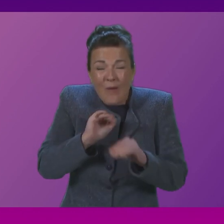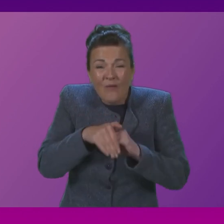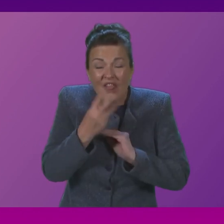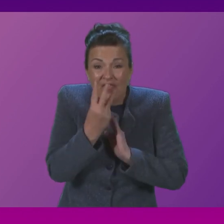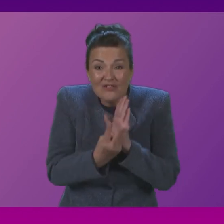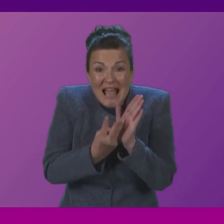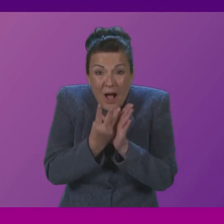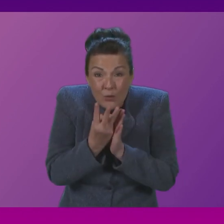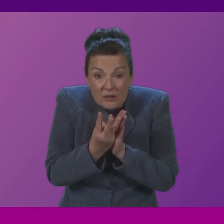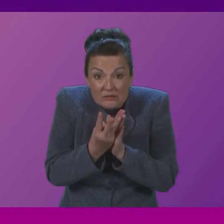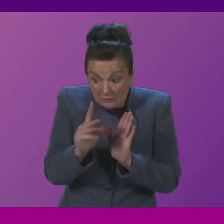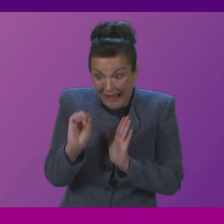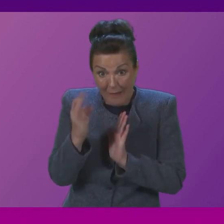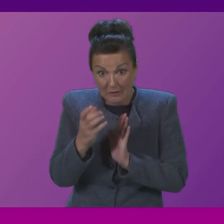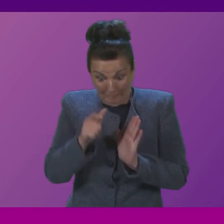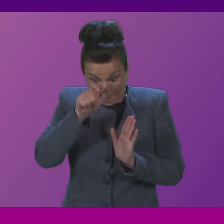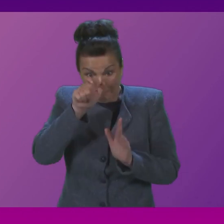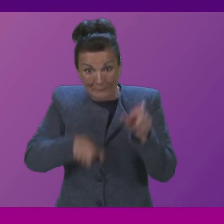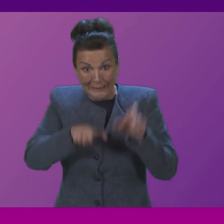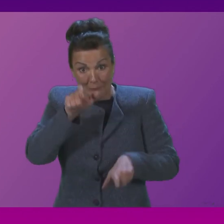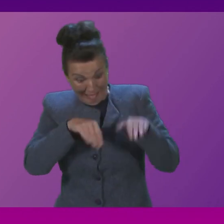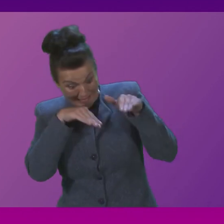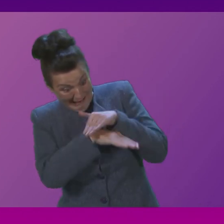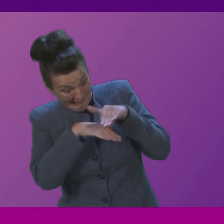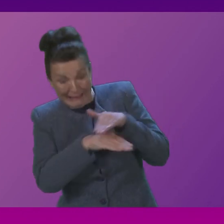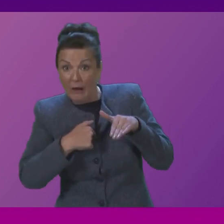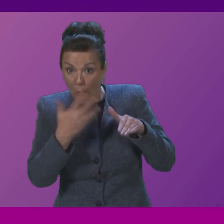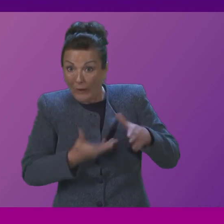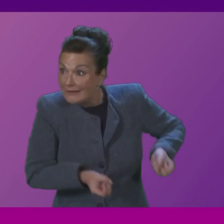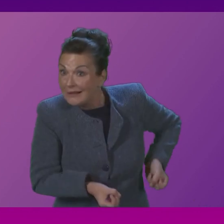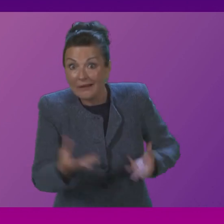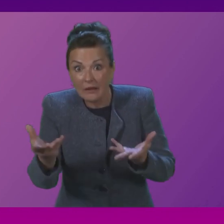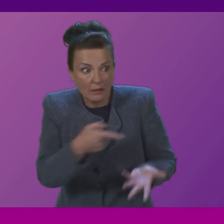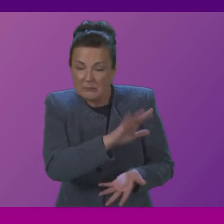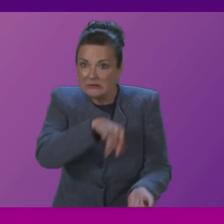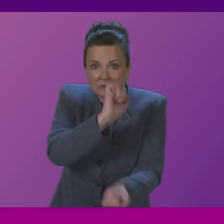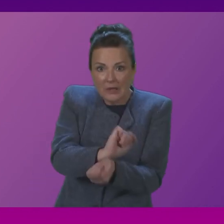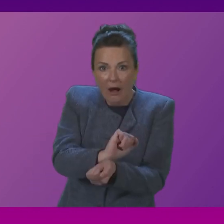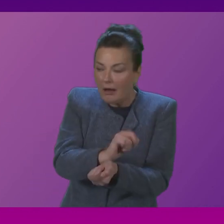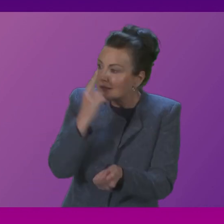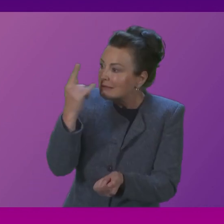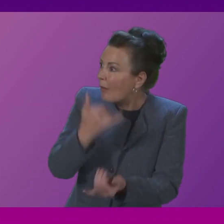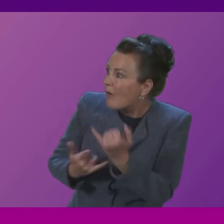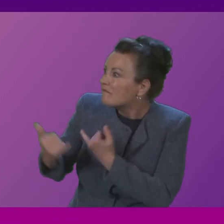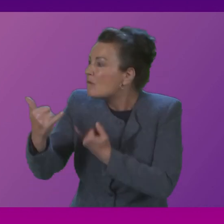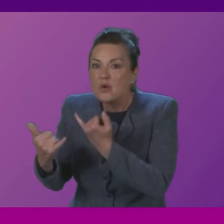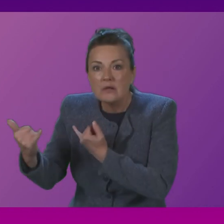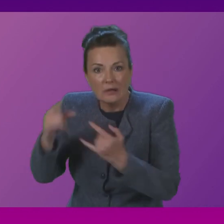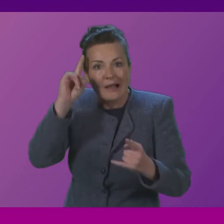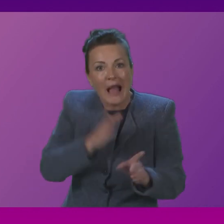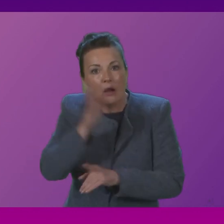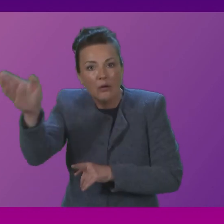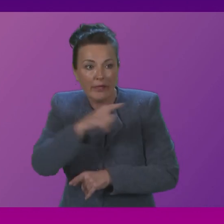These are ambulances and paramedics that should be out on the road supporting patients, but instead forced away hours